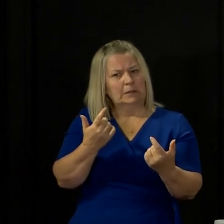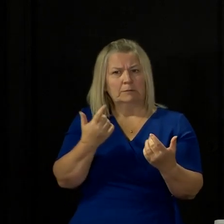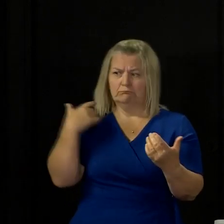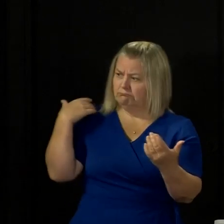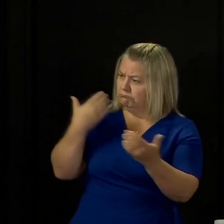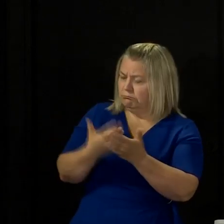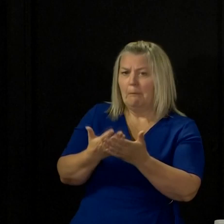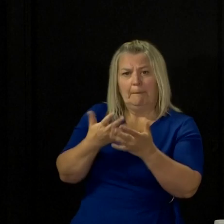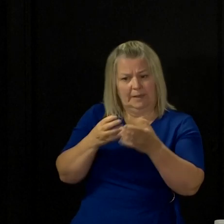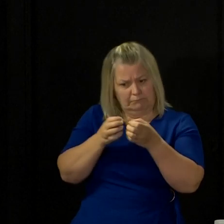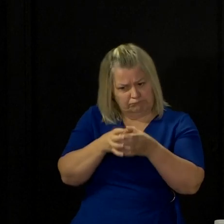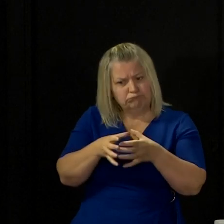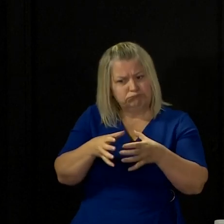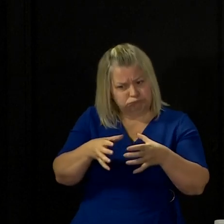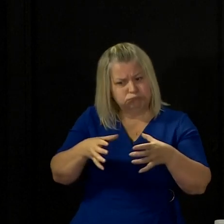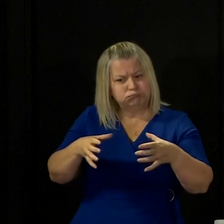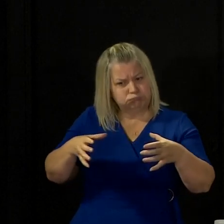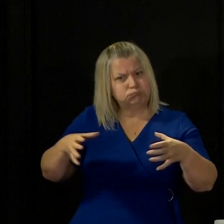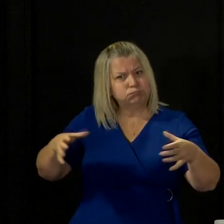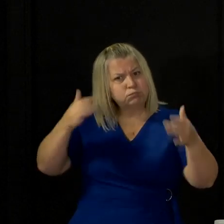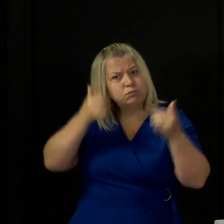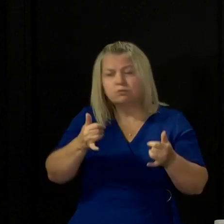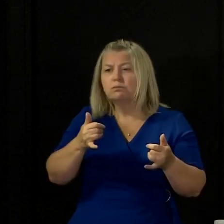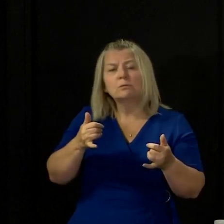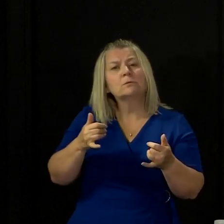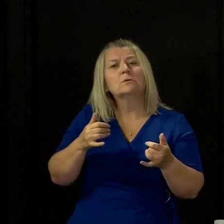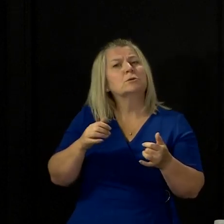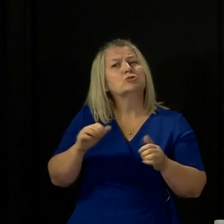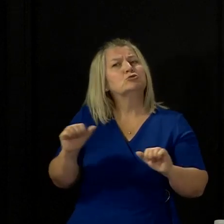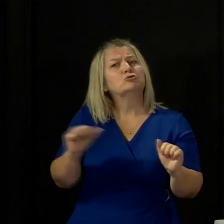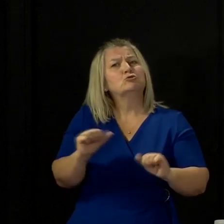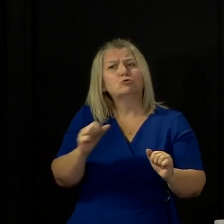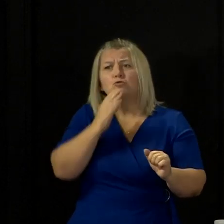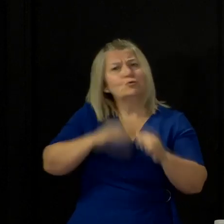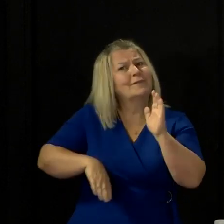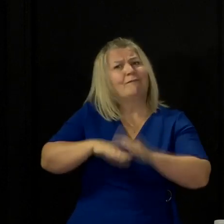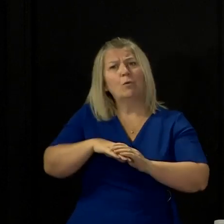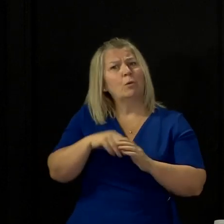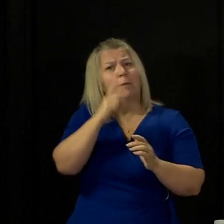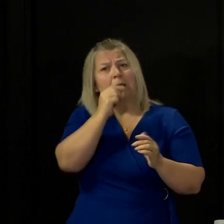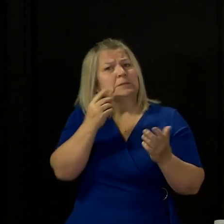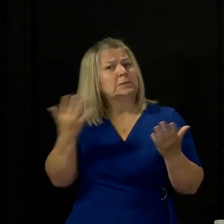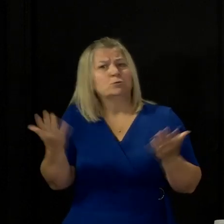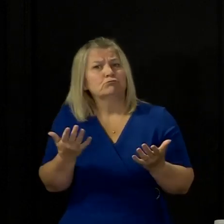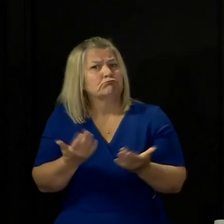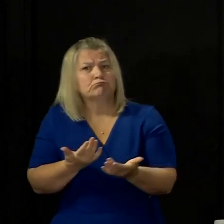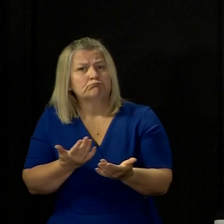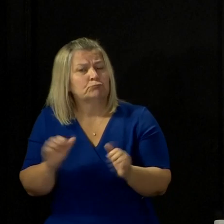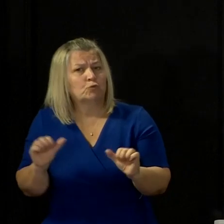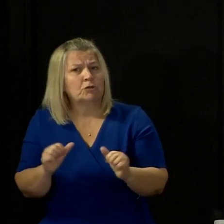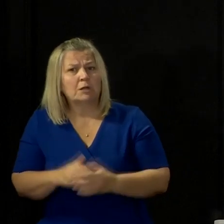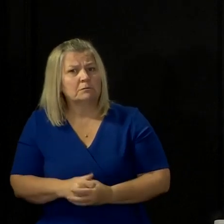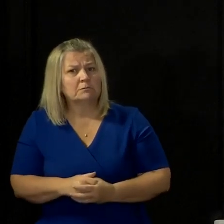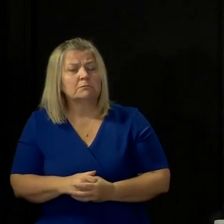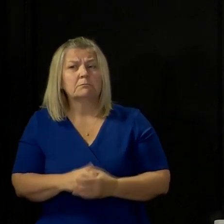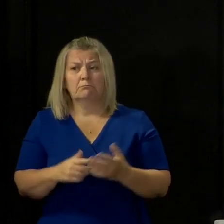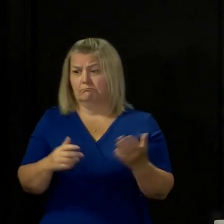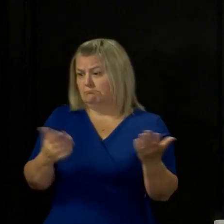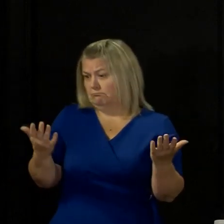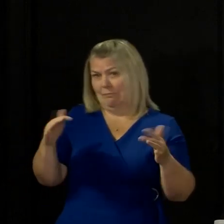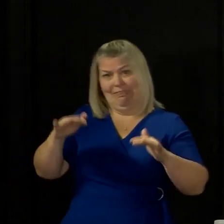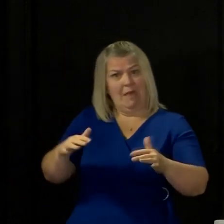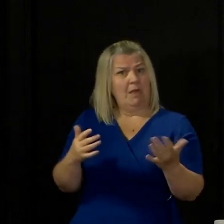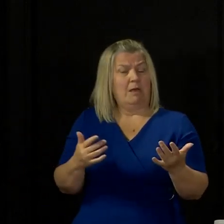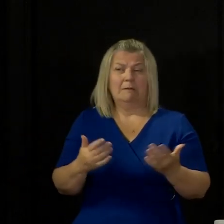last number of weeks. We are not yet using all of that testing capacity. So that capacity and those resources are there. And if any health